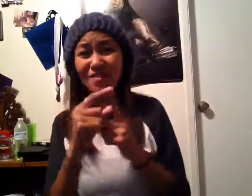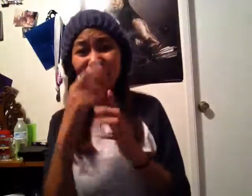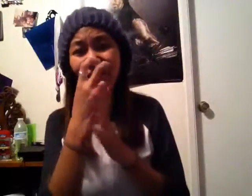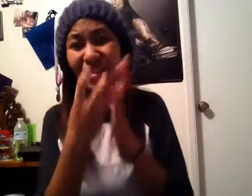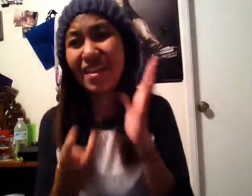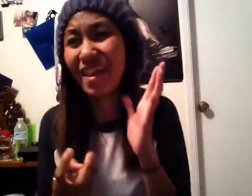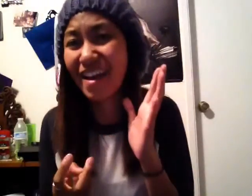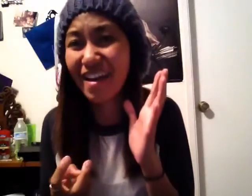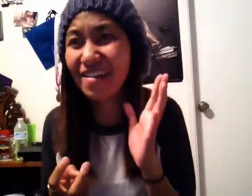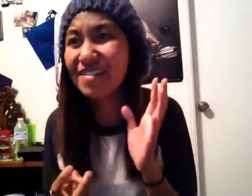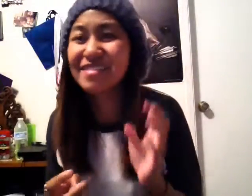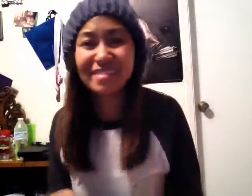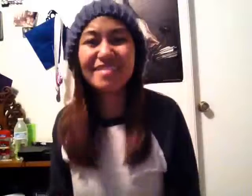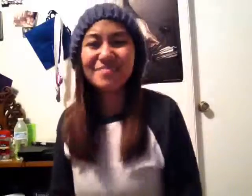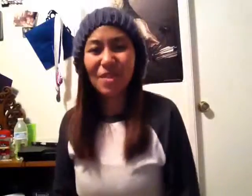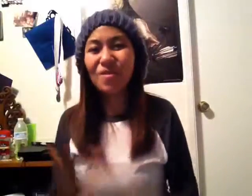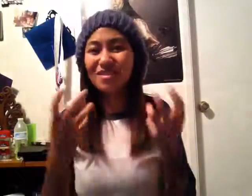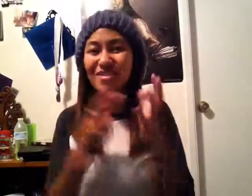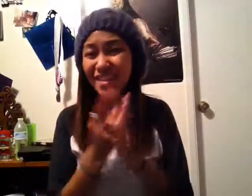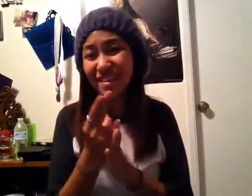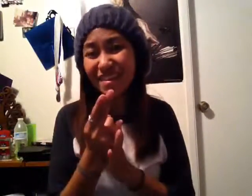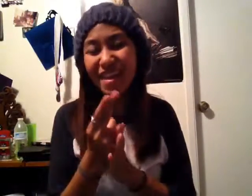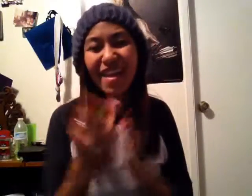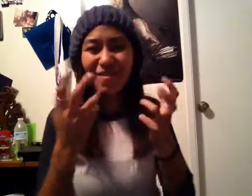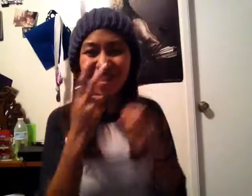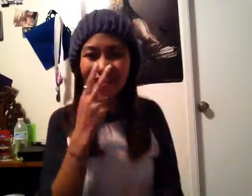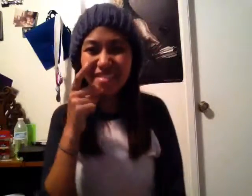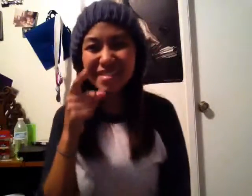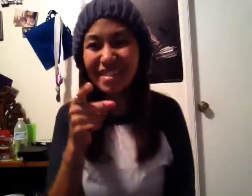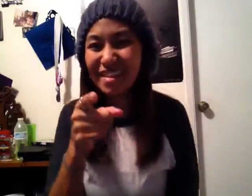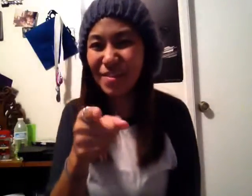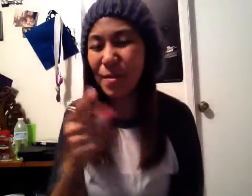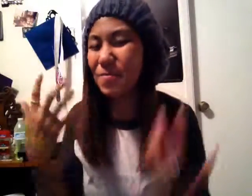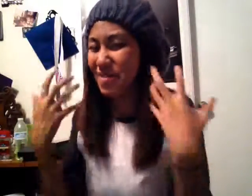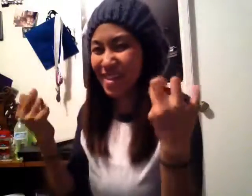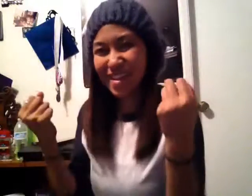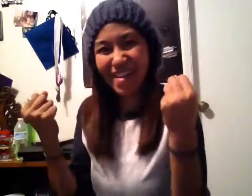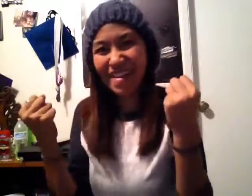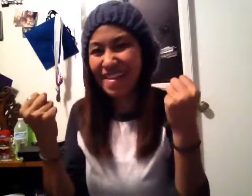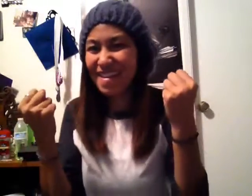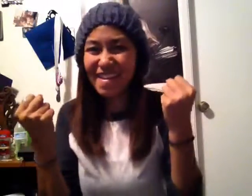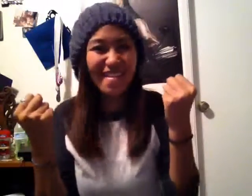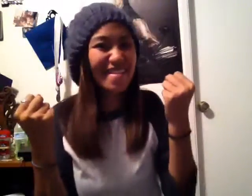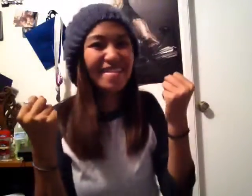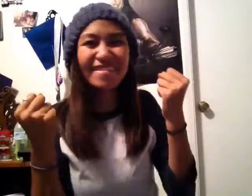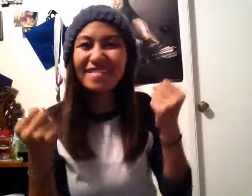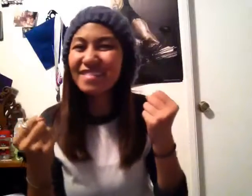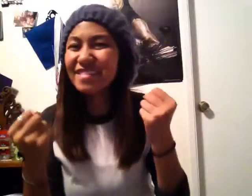fall out Honestly I wanna see you be brave I just wanna see you